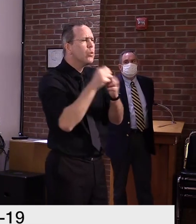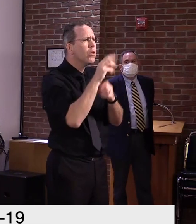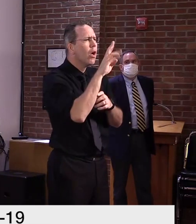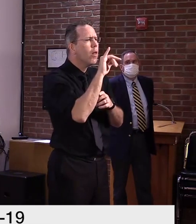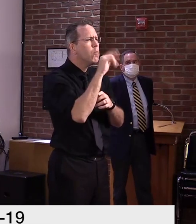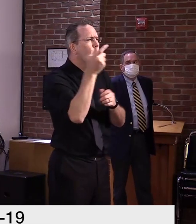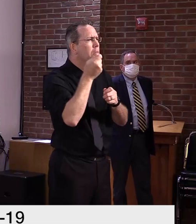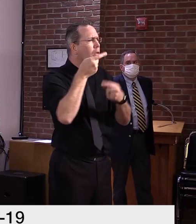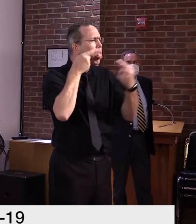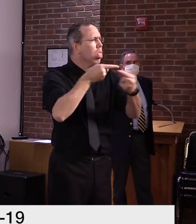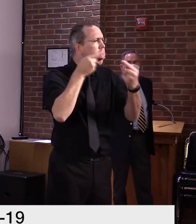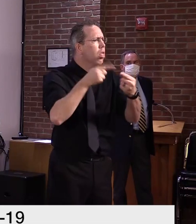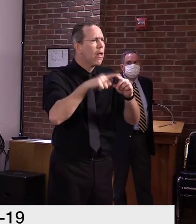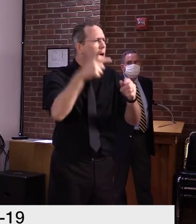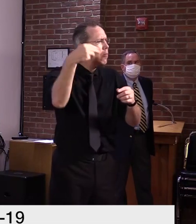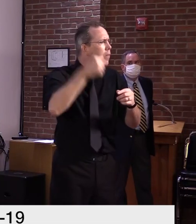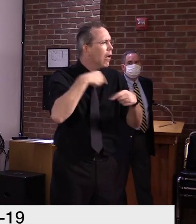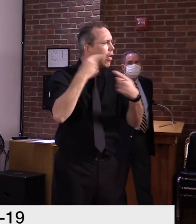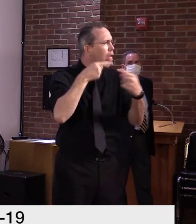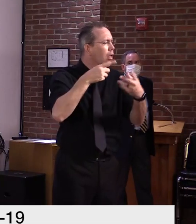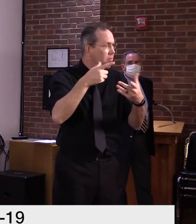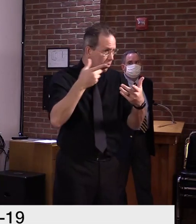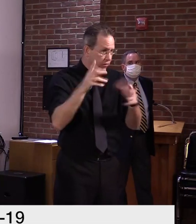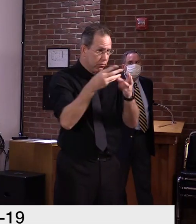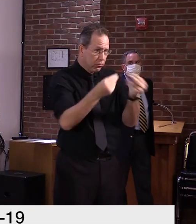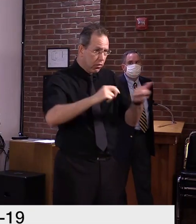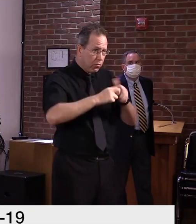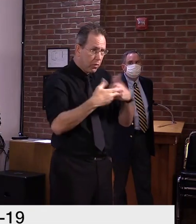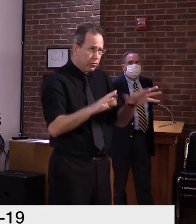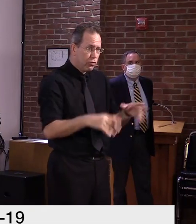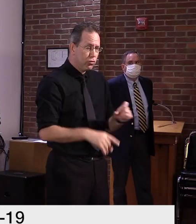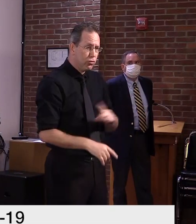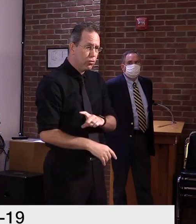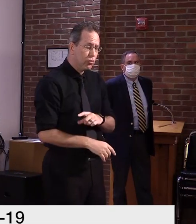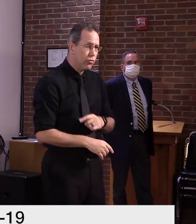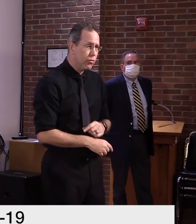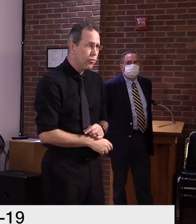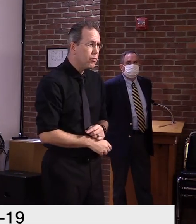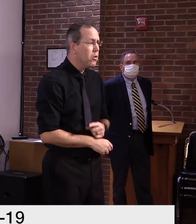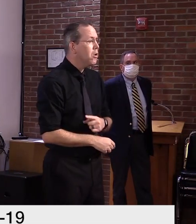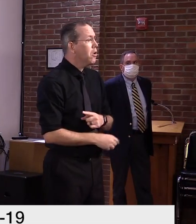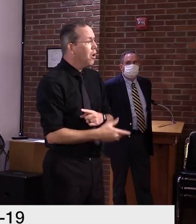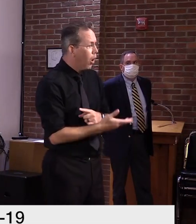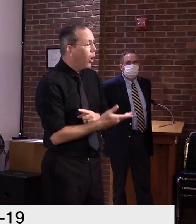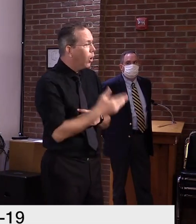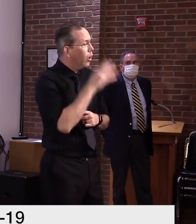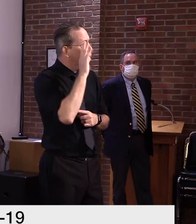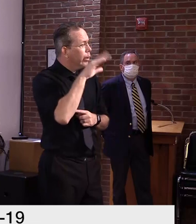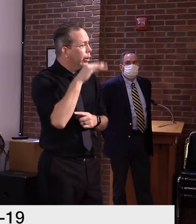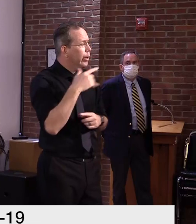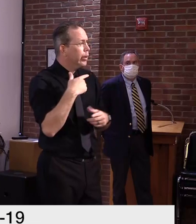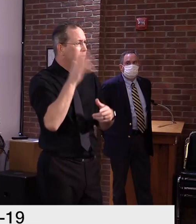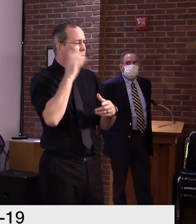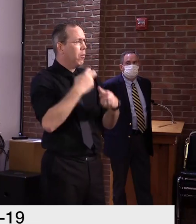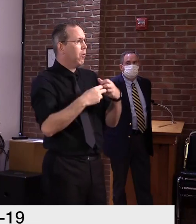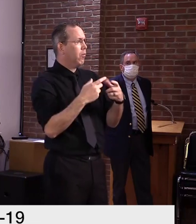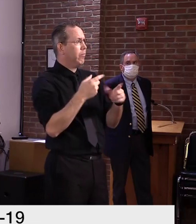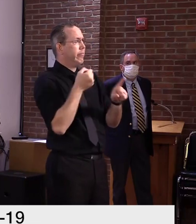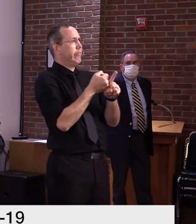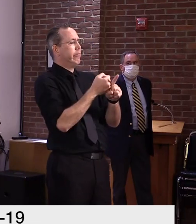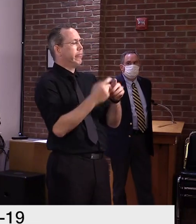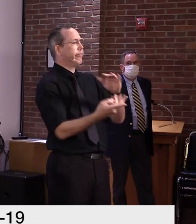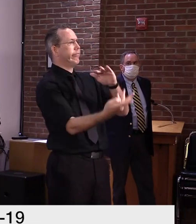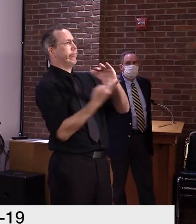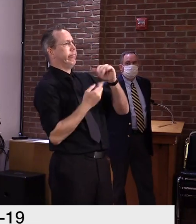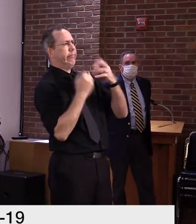We were overwhelmed at first, admittedly. We had our share of problems with callbacks and with a